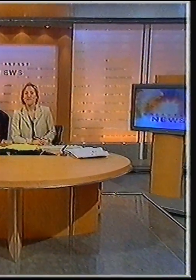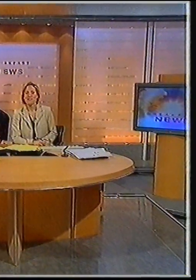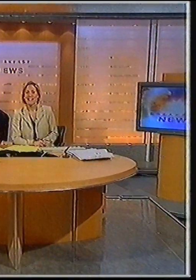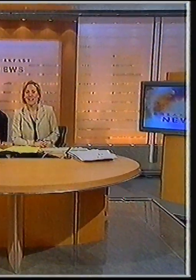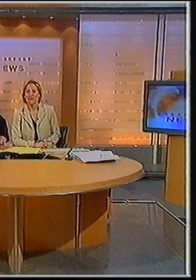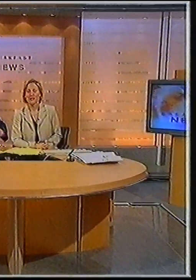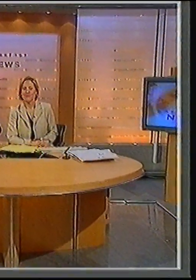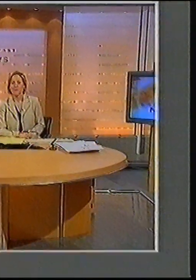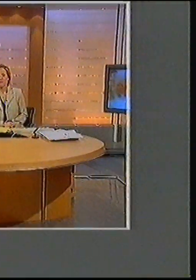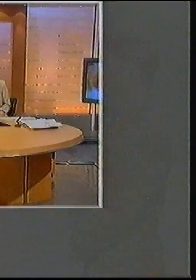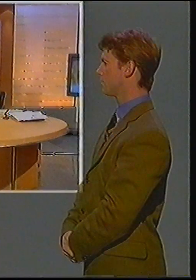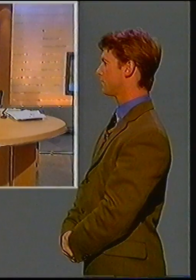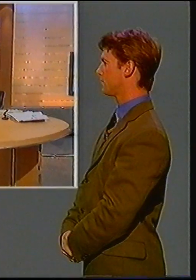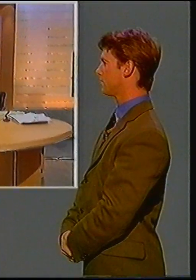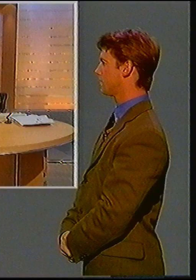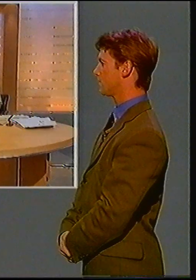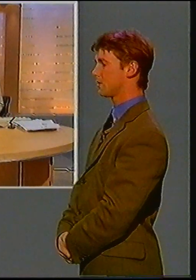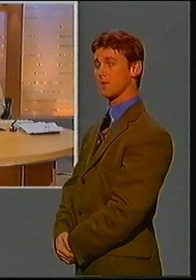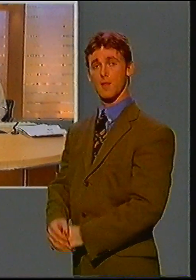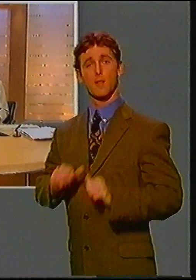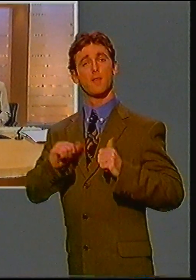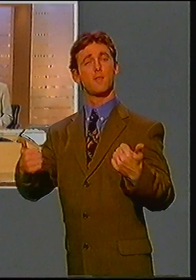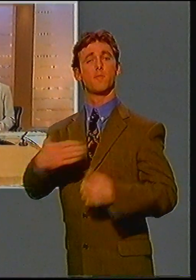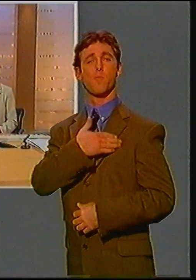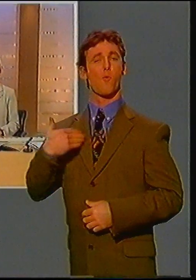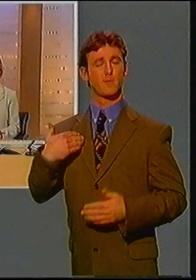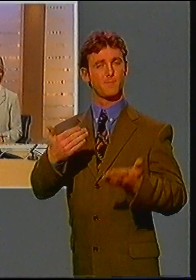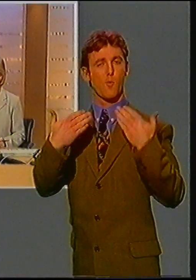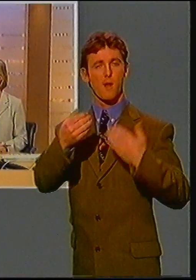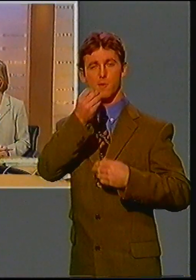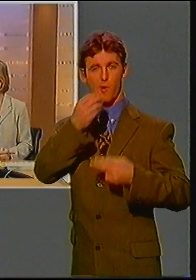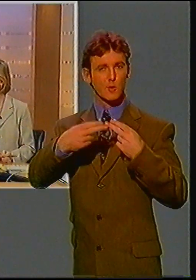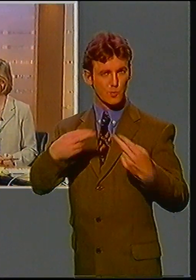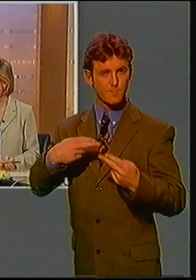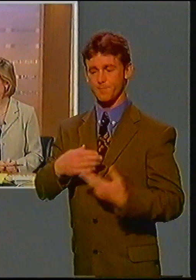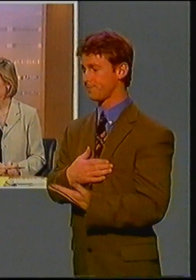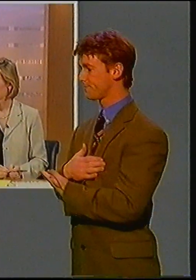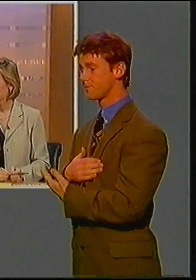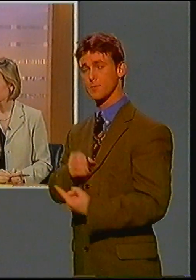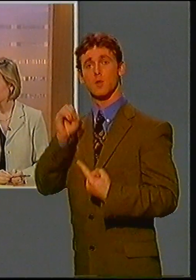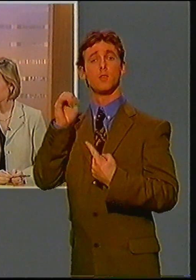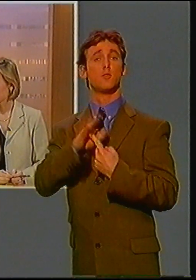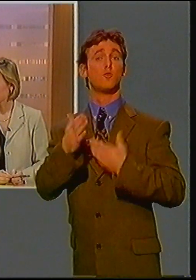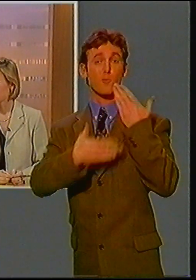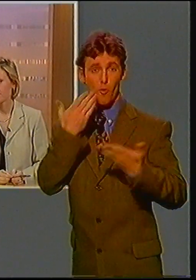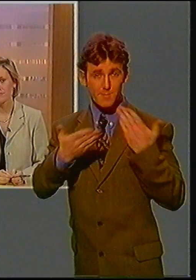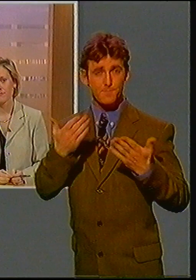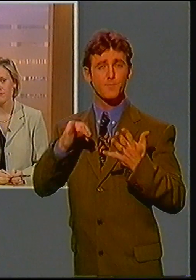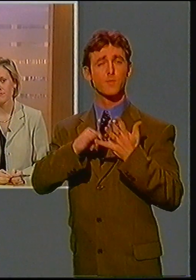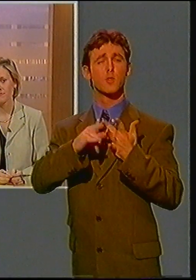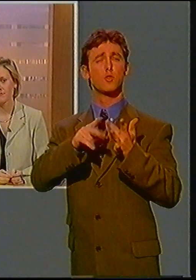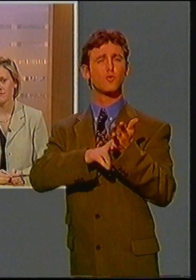Good morning and welcome to the BBC's Breakfast News with Sophie Raworth and Jeremy Bowen. morning. main story, Sinn Féin wants to see if it will be